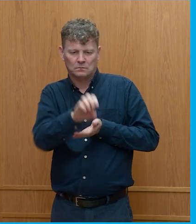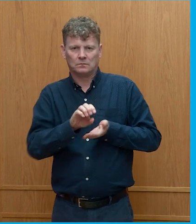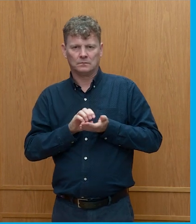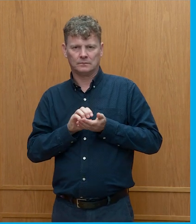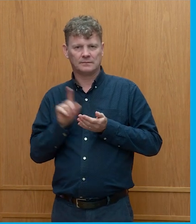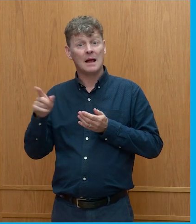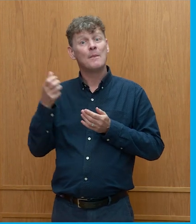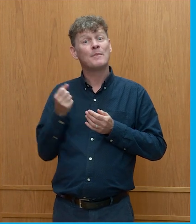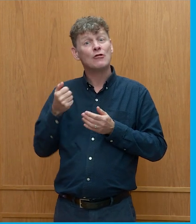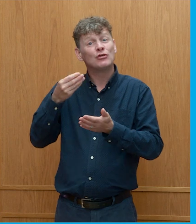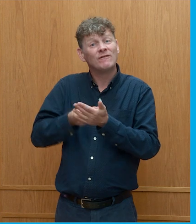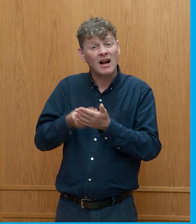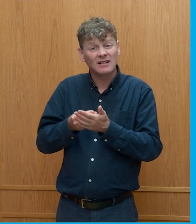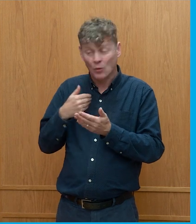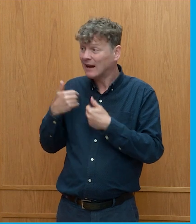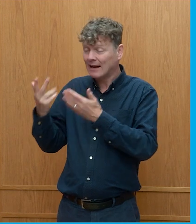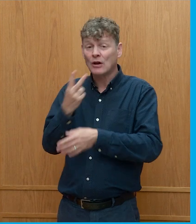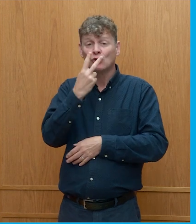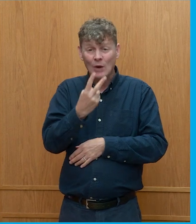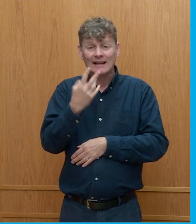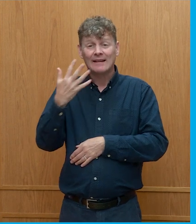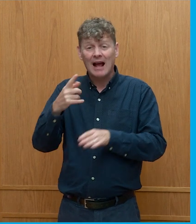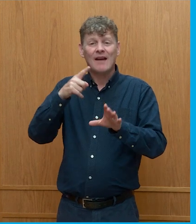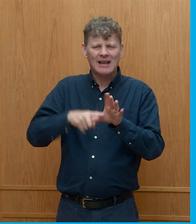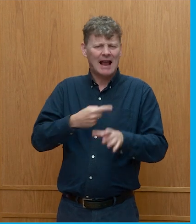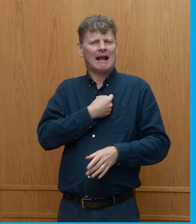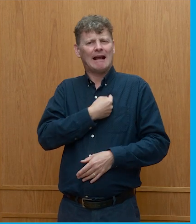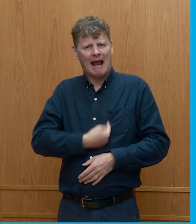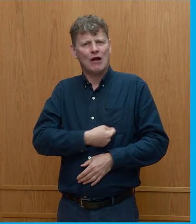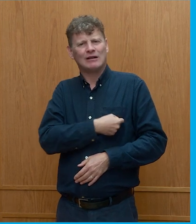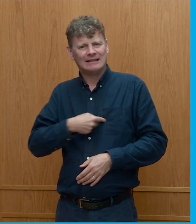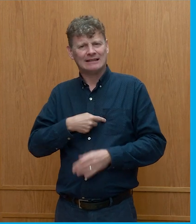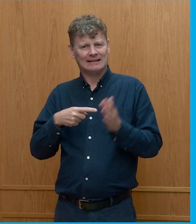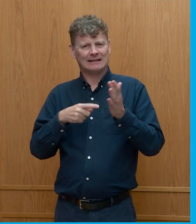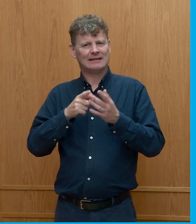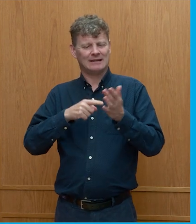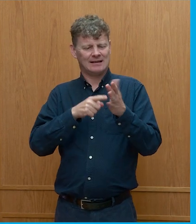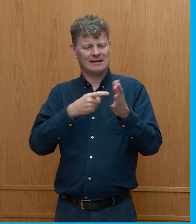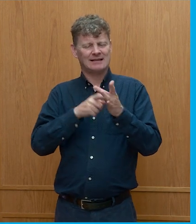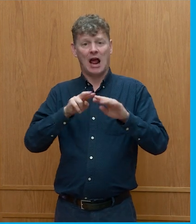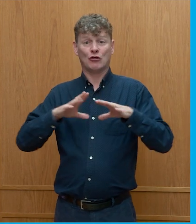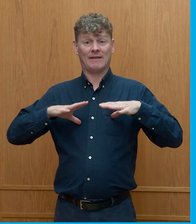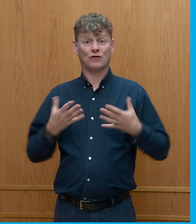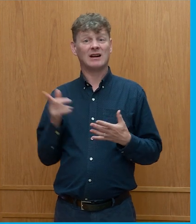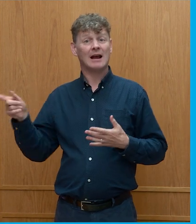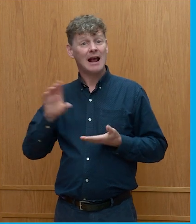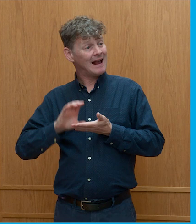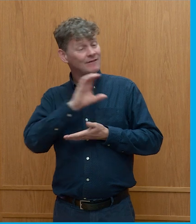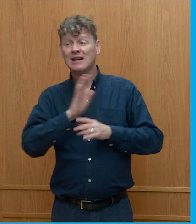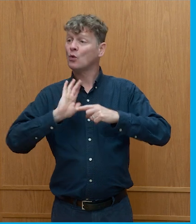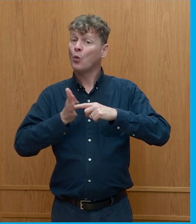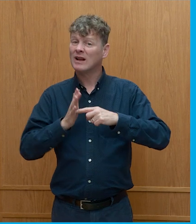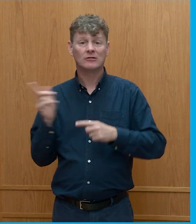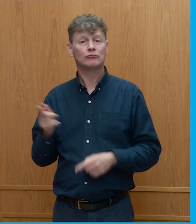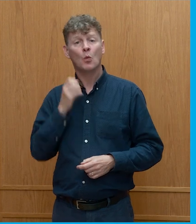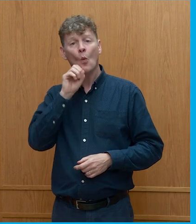and even with a 25-year guaranteed feed-in tariff, they wouldn't invest in wind. And, you know, that's about as safe an